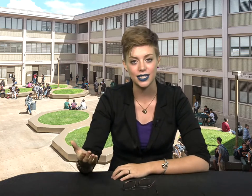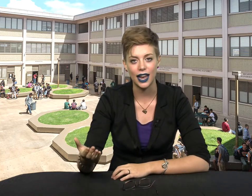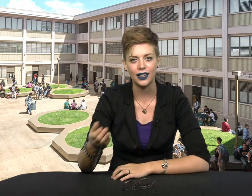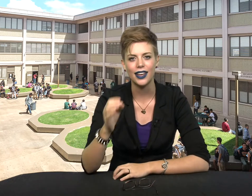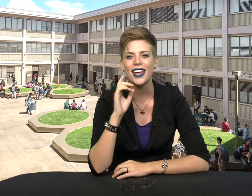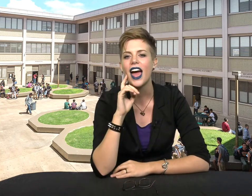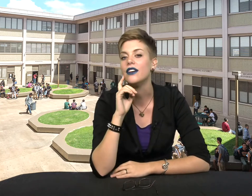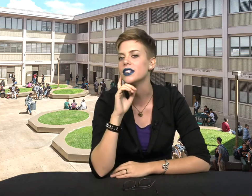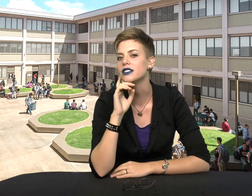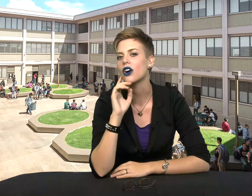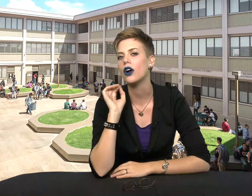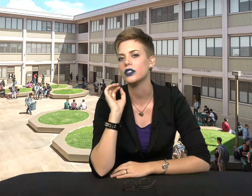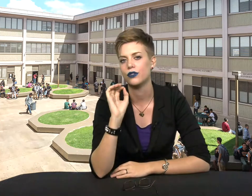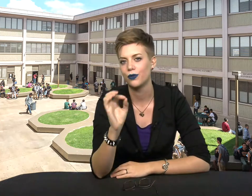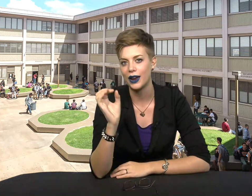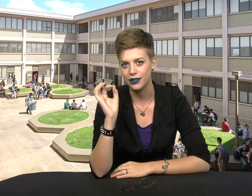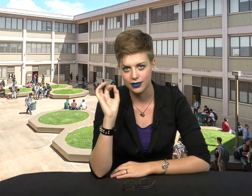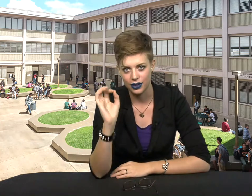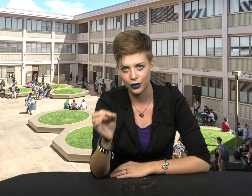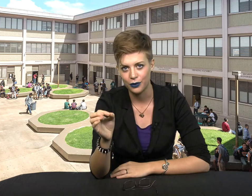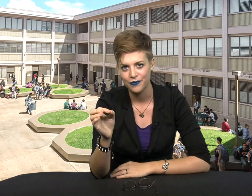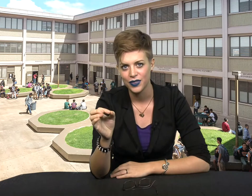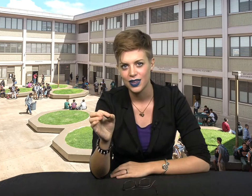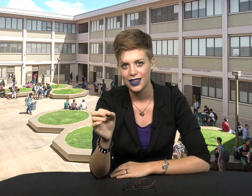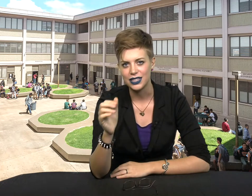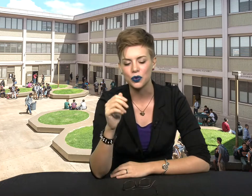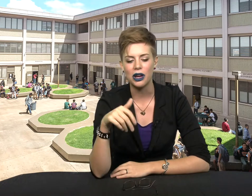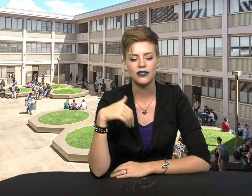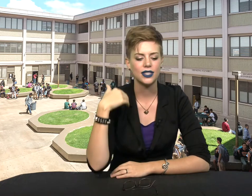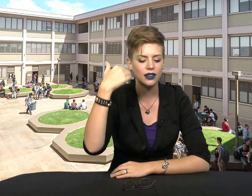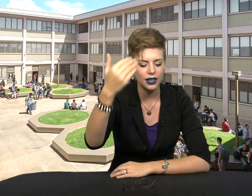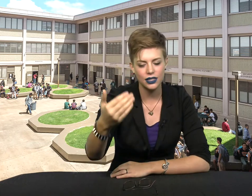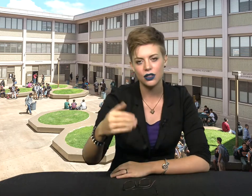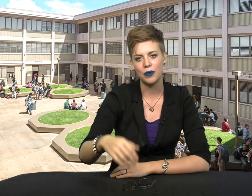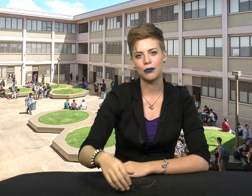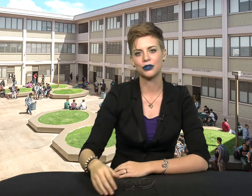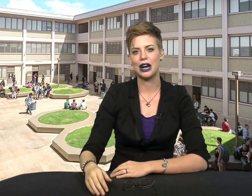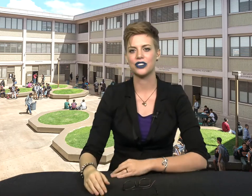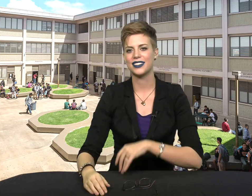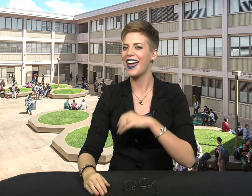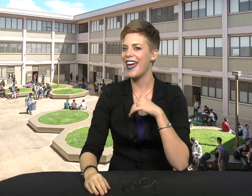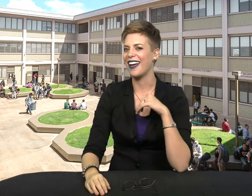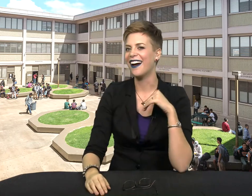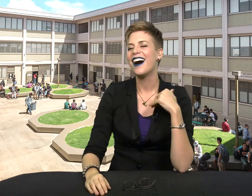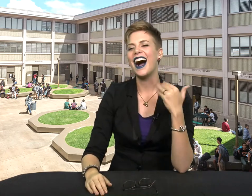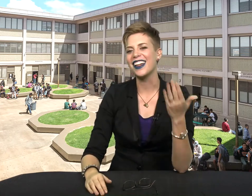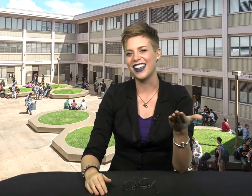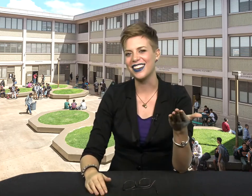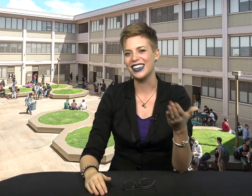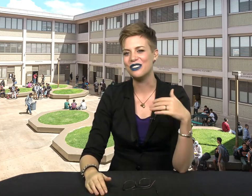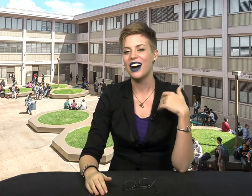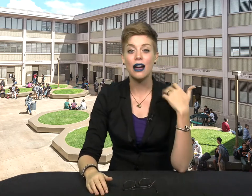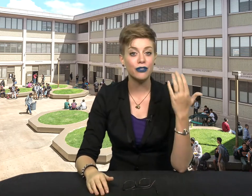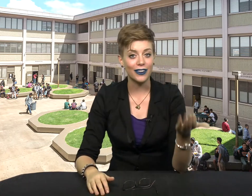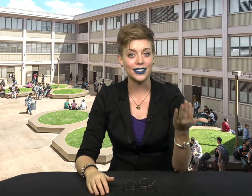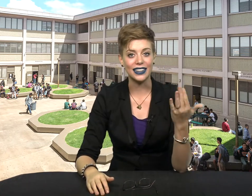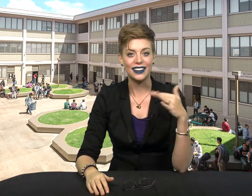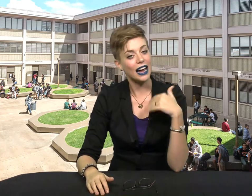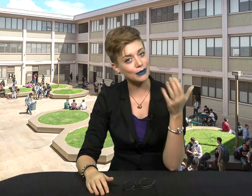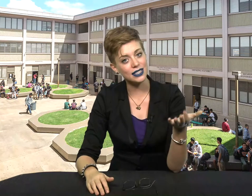send. And this is called a friend signal. It's a way of signaling to the people around us that, hey, I like you, I'm friendly, I'm easy